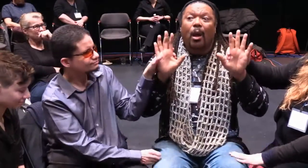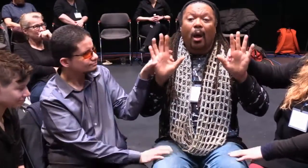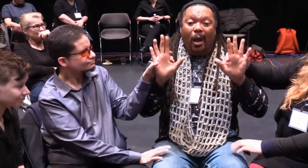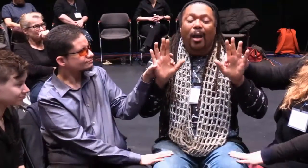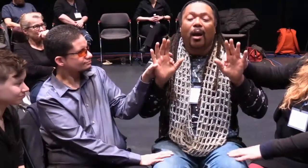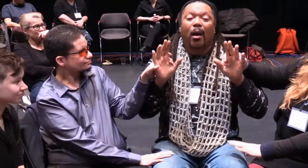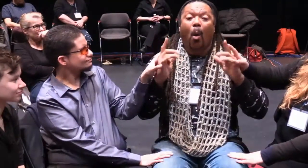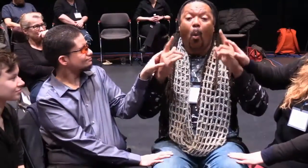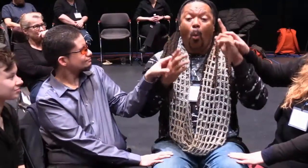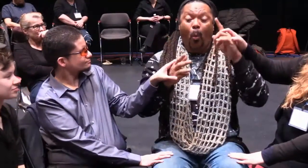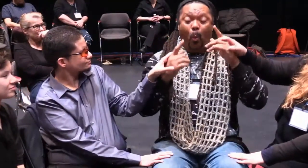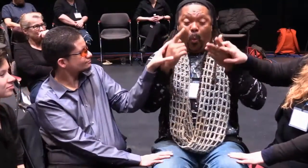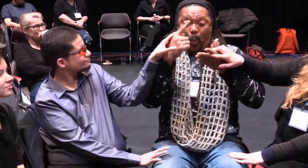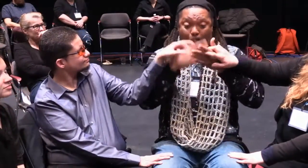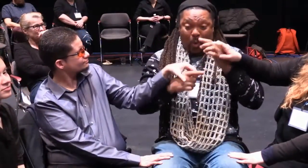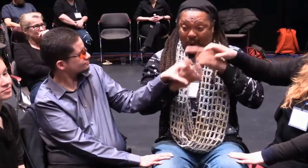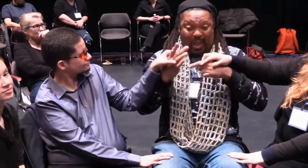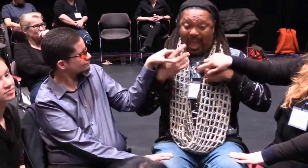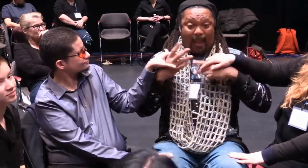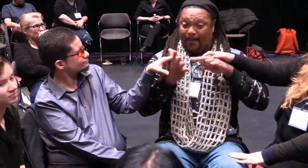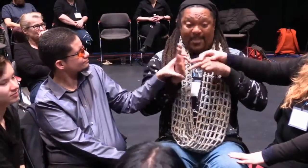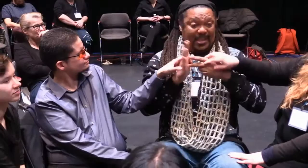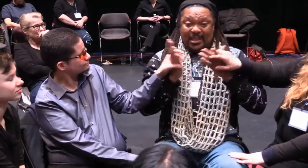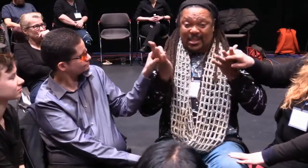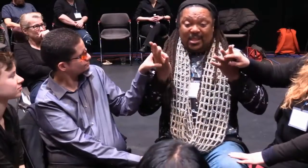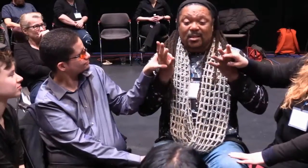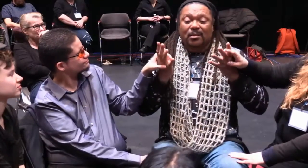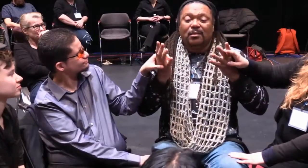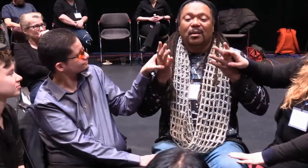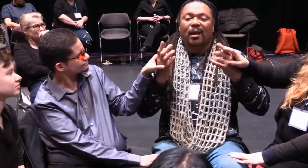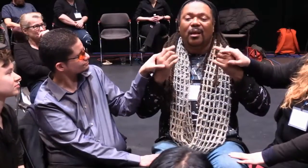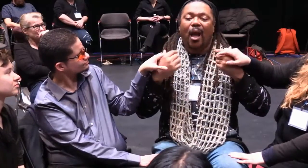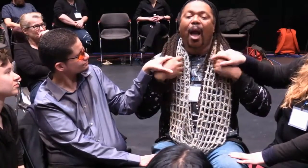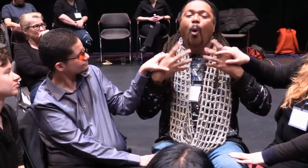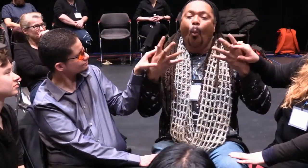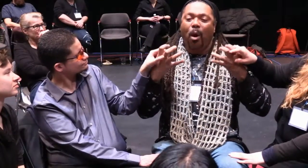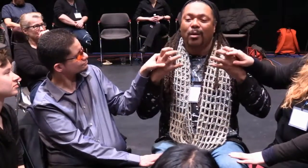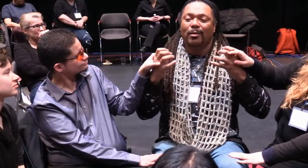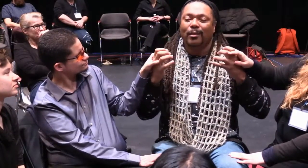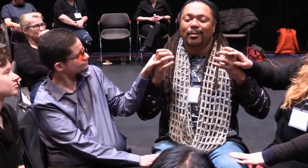a unity in the term being black deaf, which is who I am.